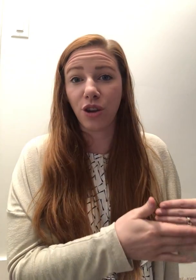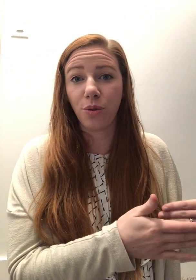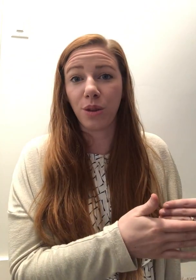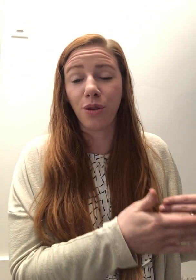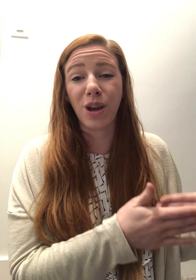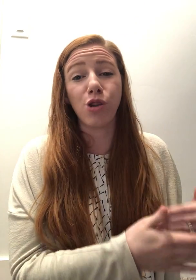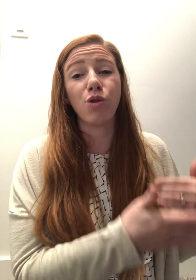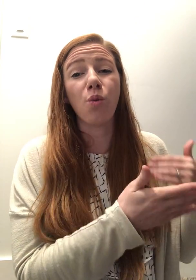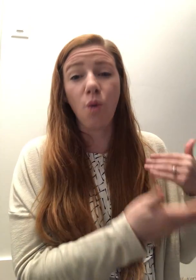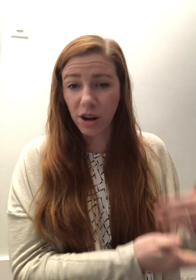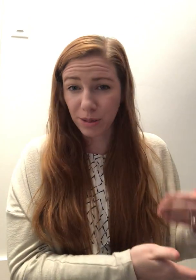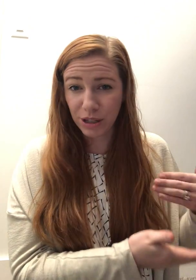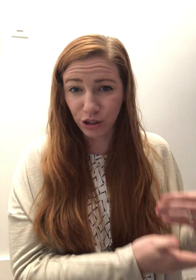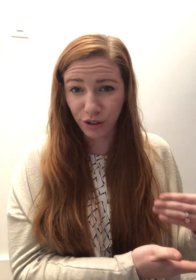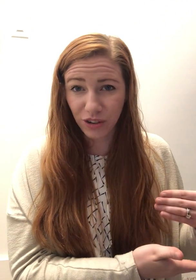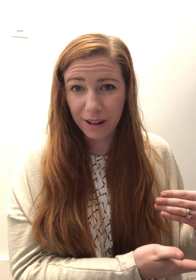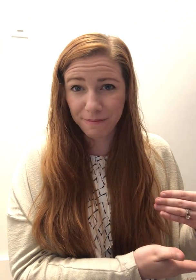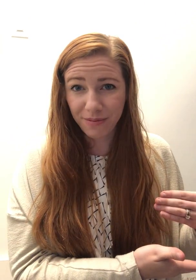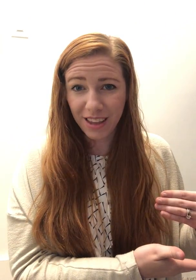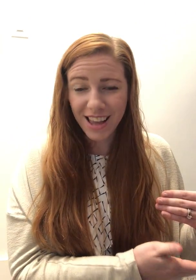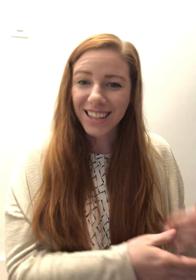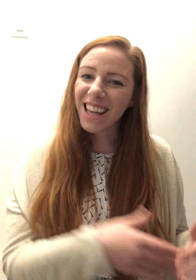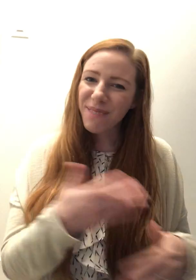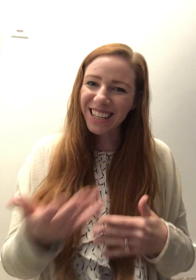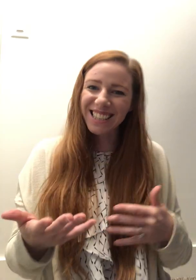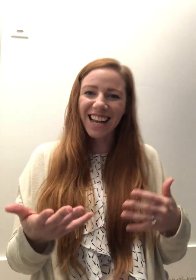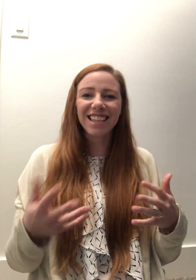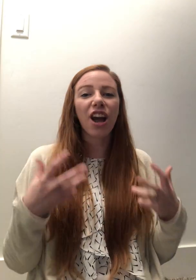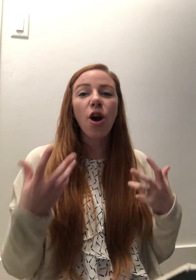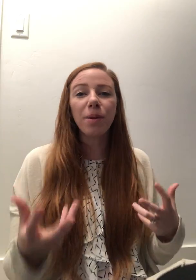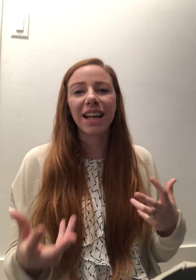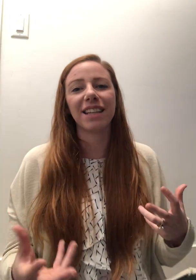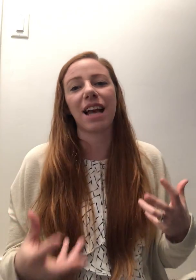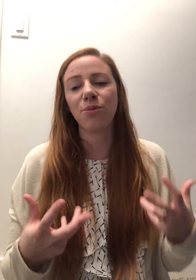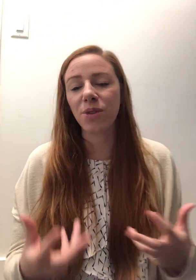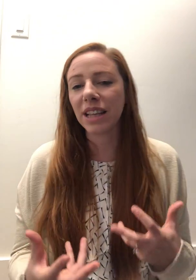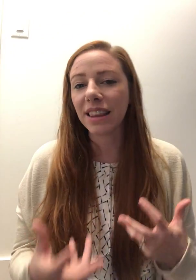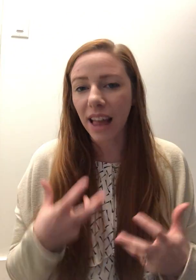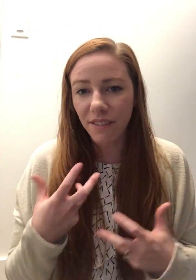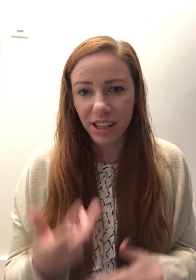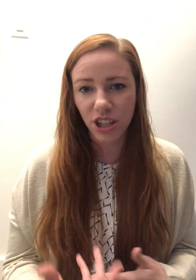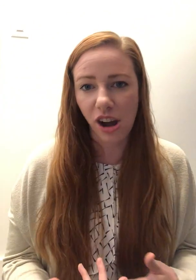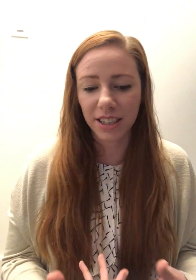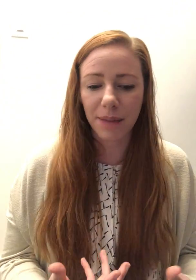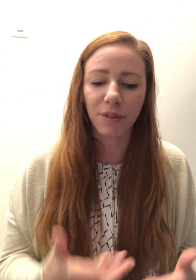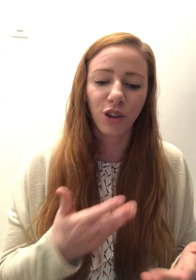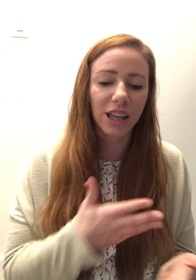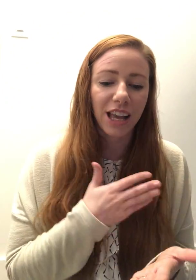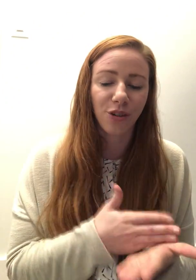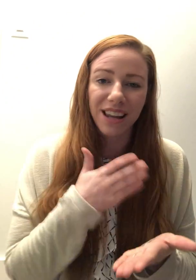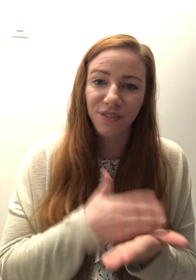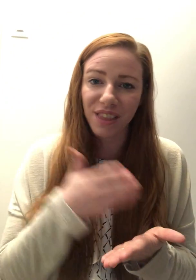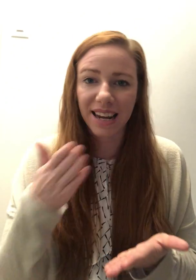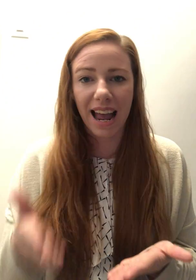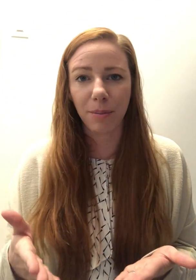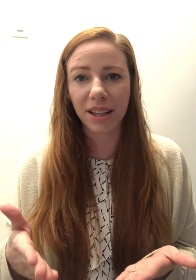you in the way you don't want to be served. Is that making sense? I hope it is. I really love this concept of looking at your if-then habits